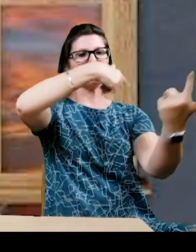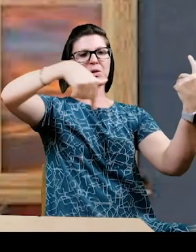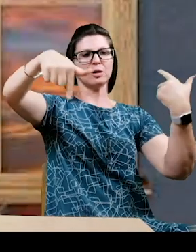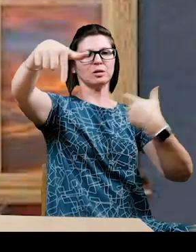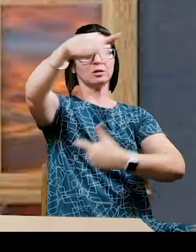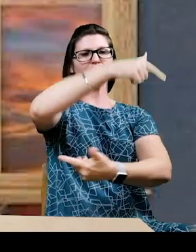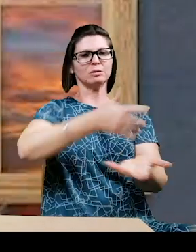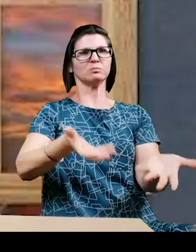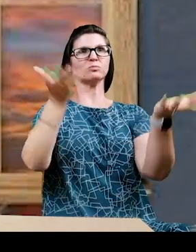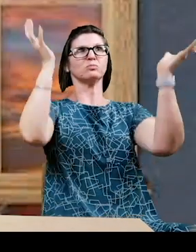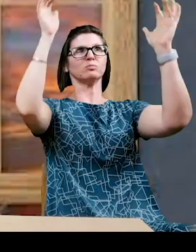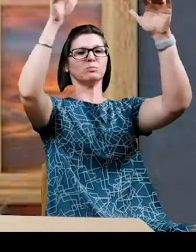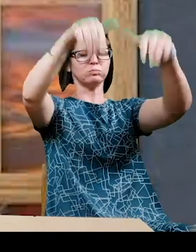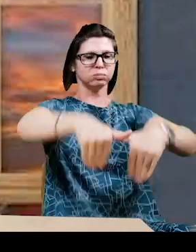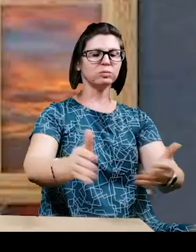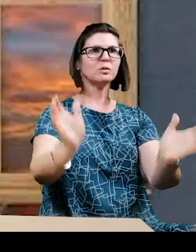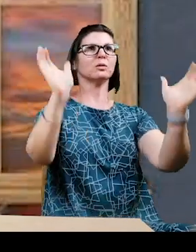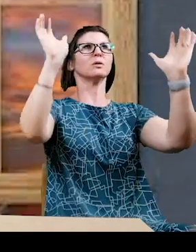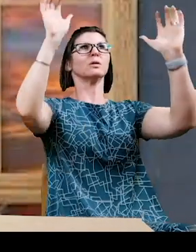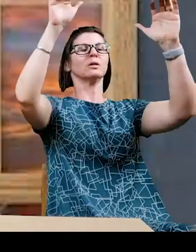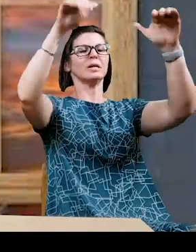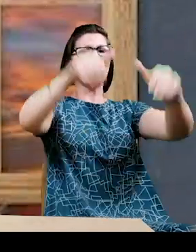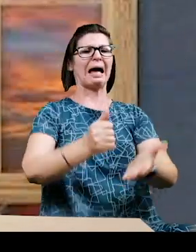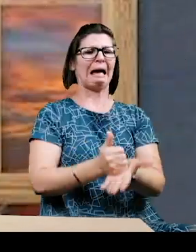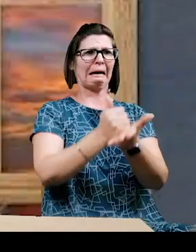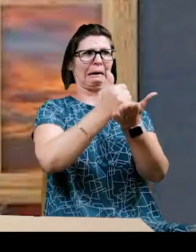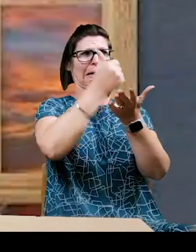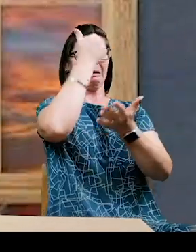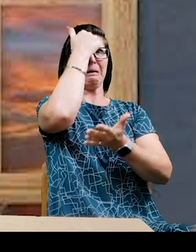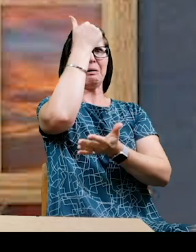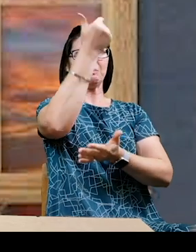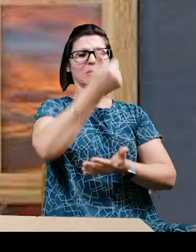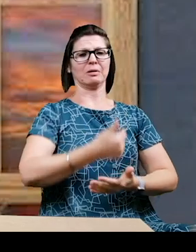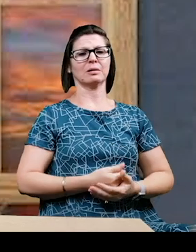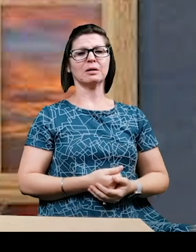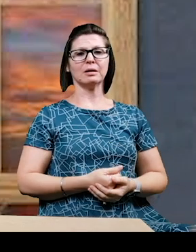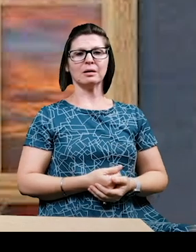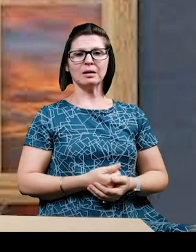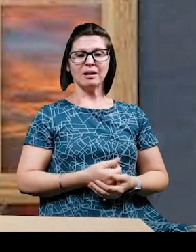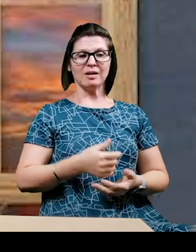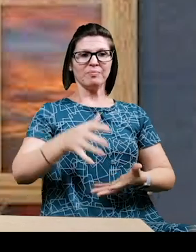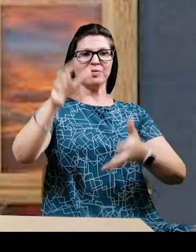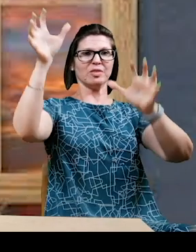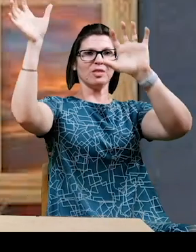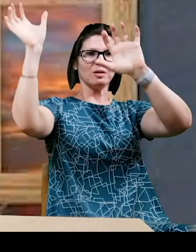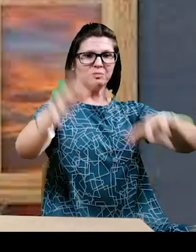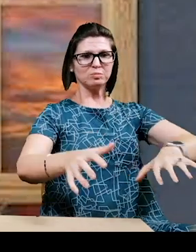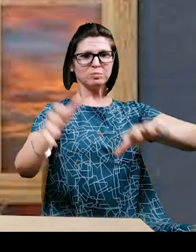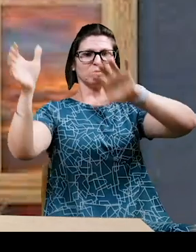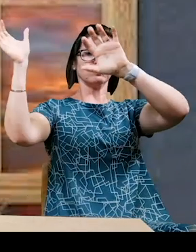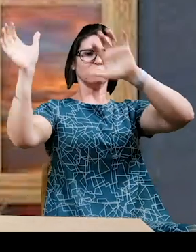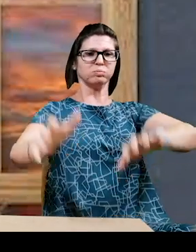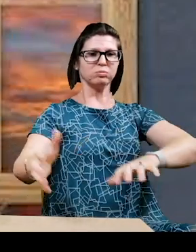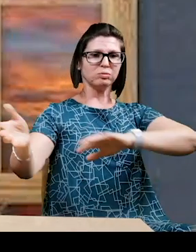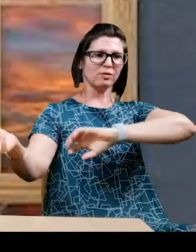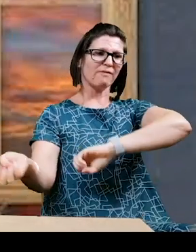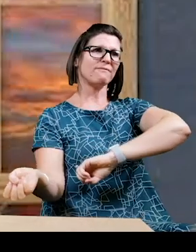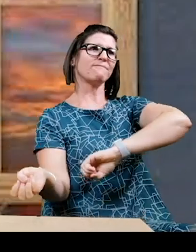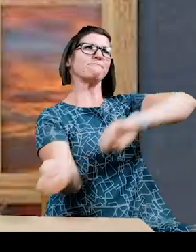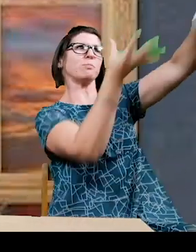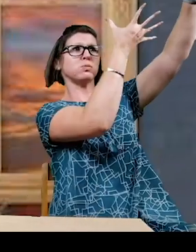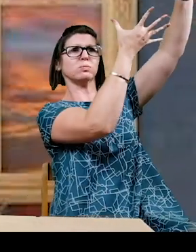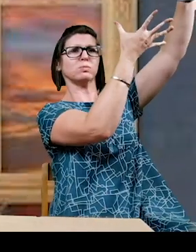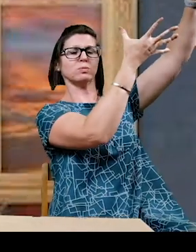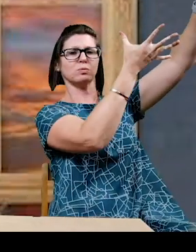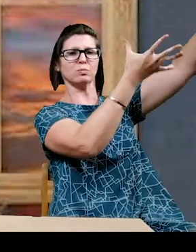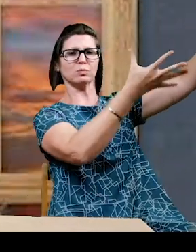up and shoved him back down. Help, thought Edward. The storm, in its ferocity, actually flung him all the way